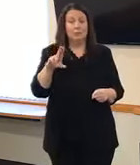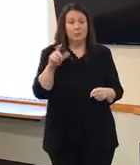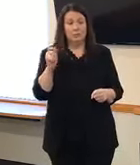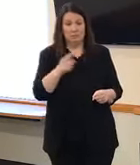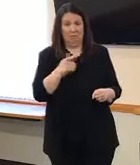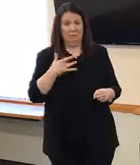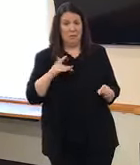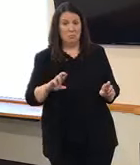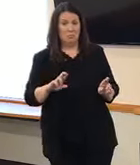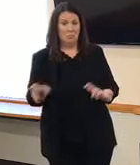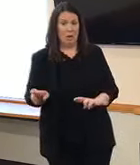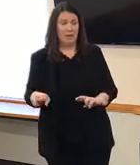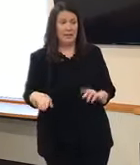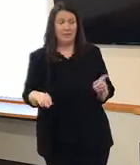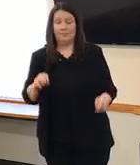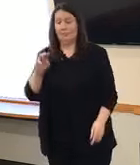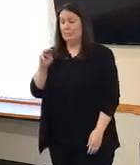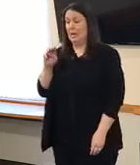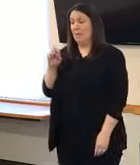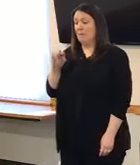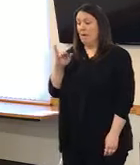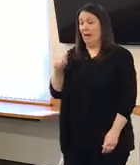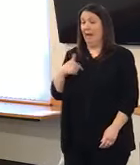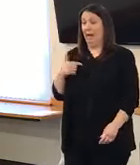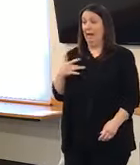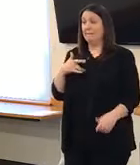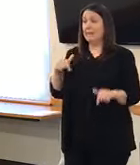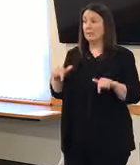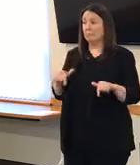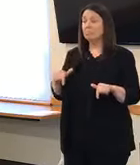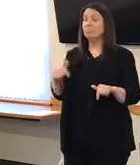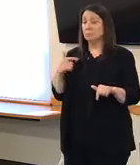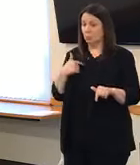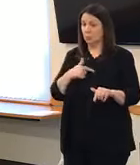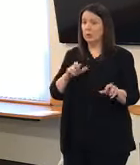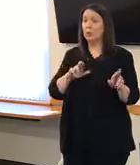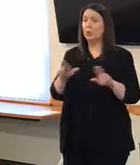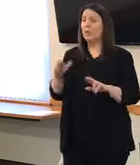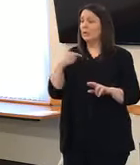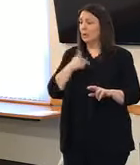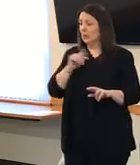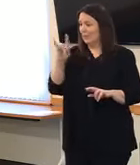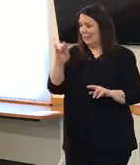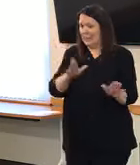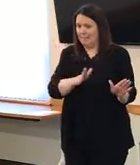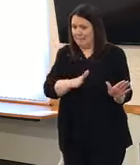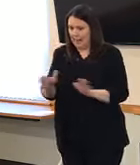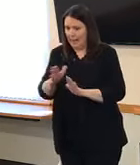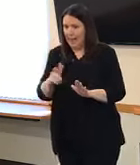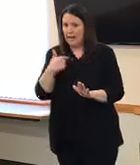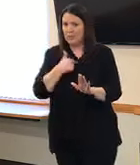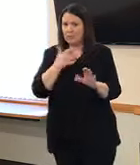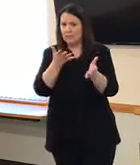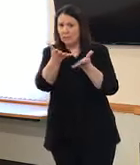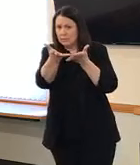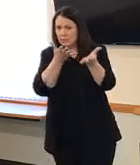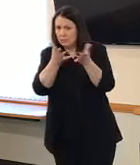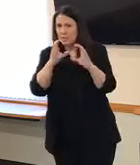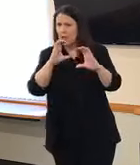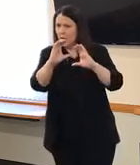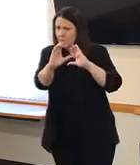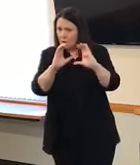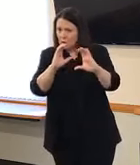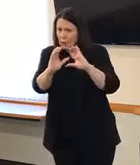locally? I think we are very much ready locally in the terms of the planning and communication that has been done by our hospital